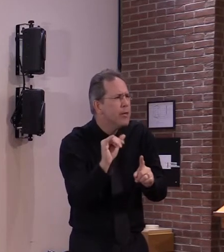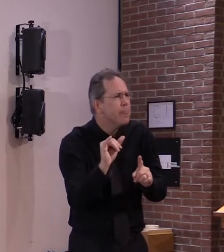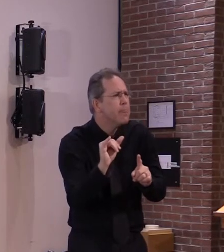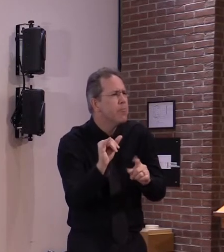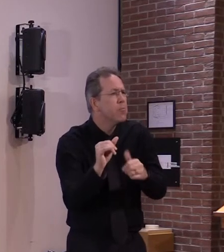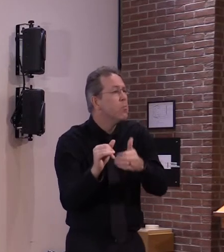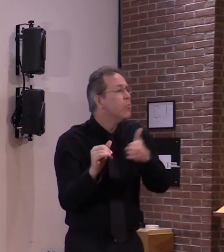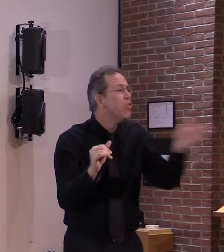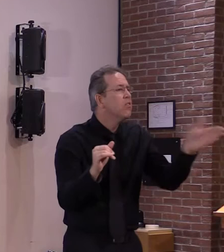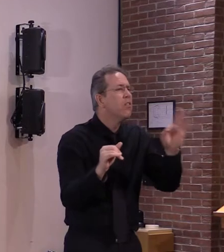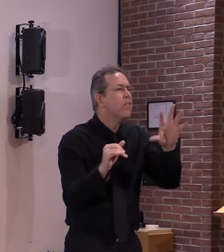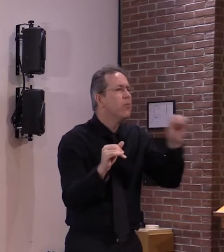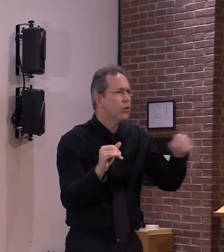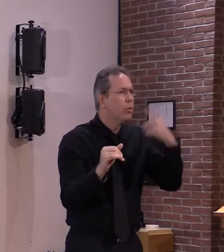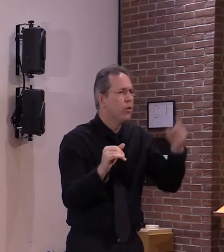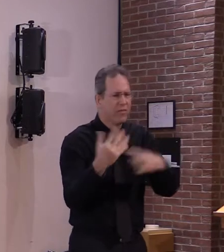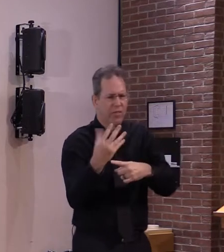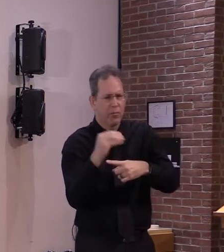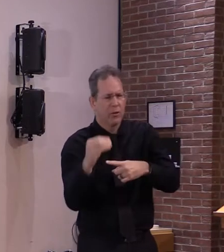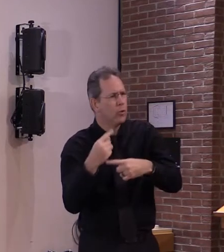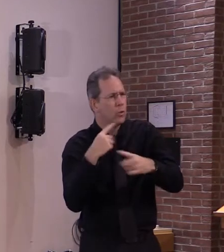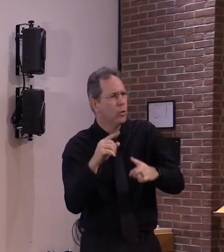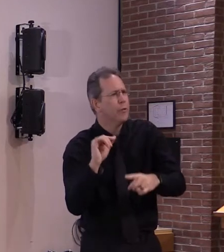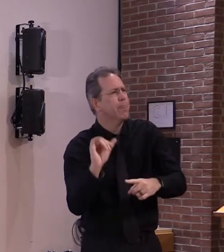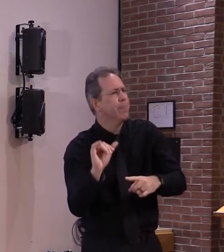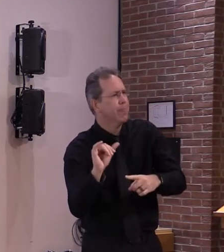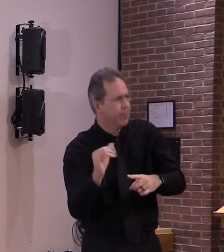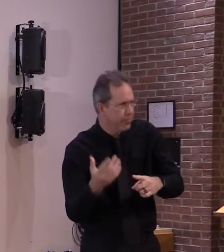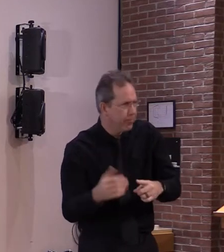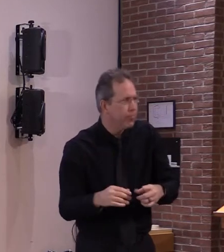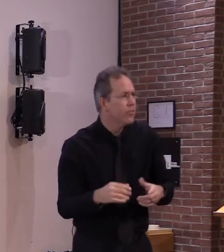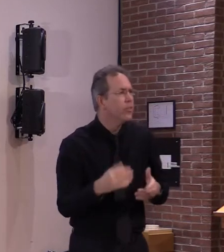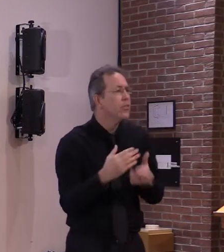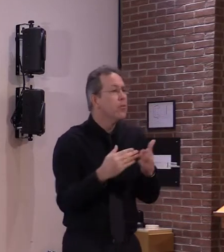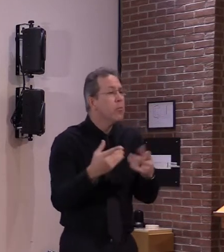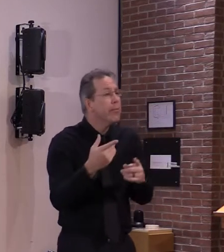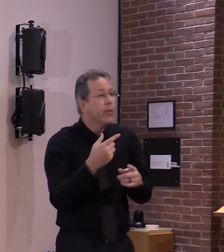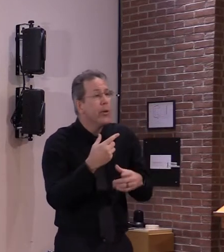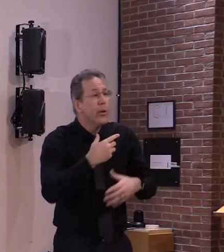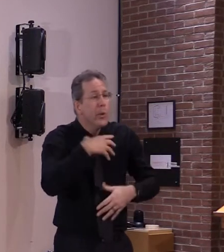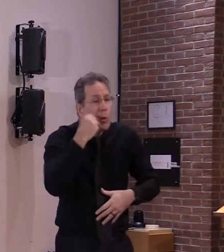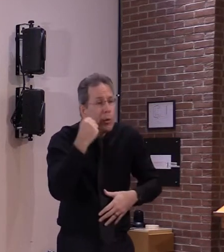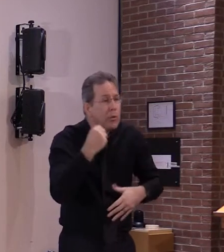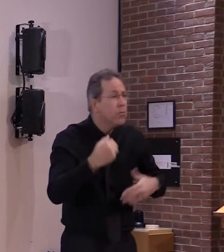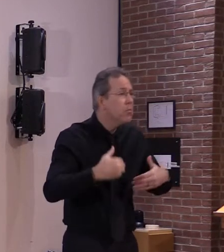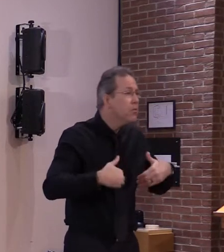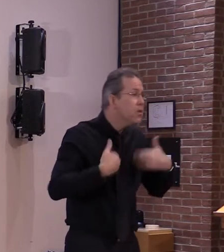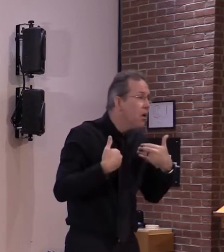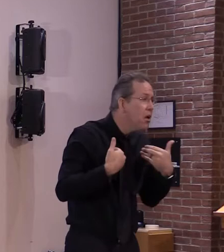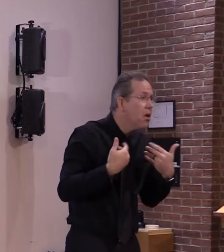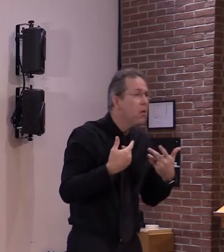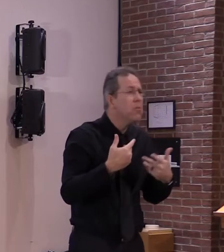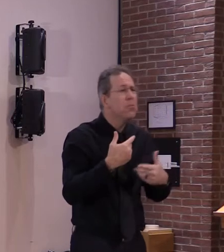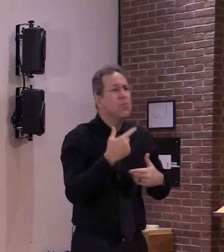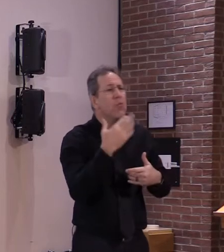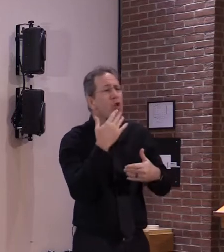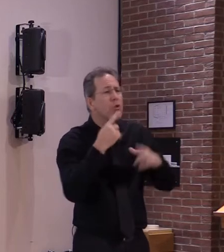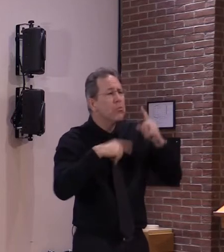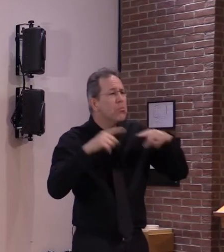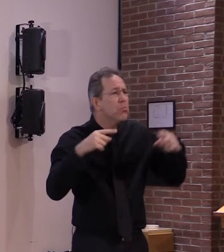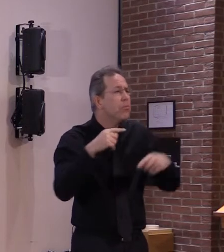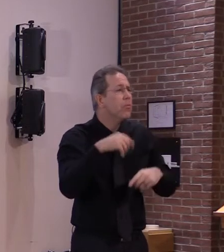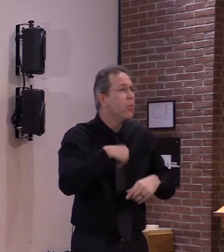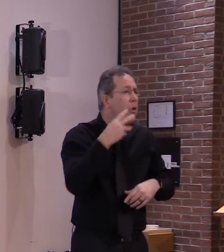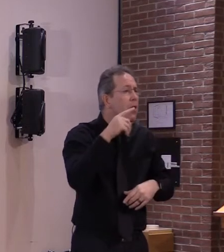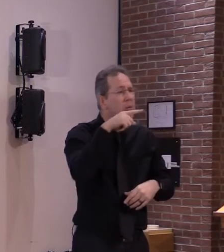results were seen across ages sex race ethnicity and underlying medical